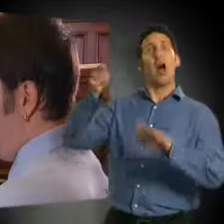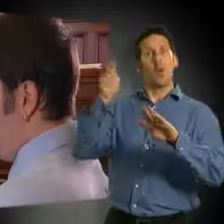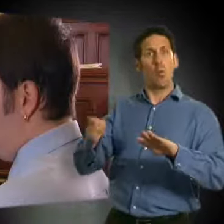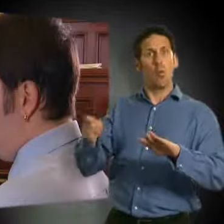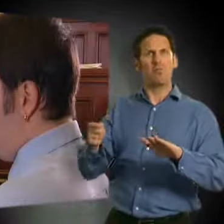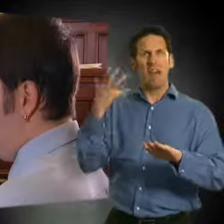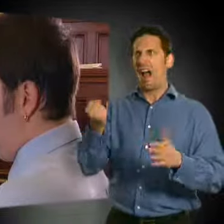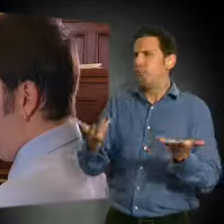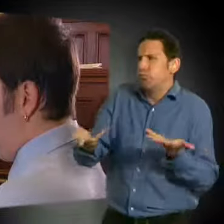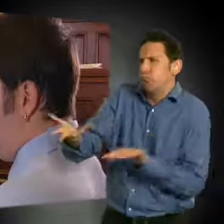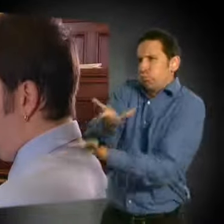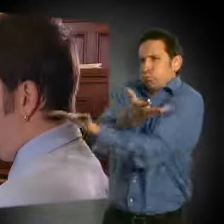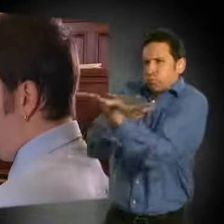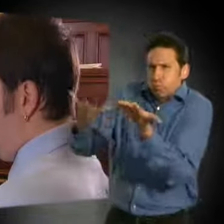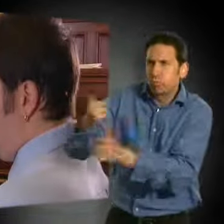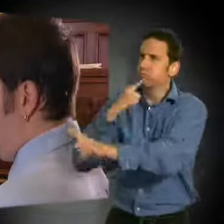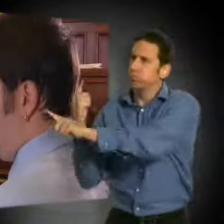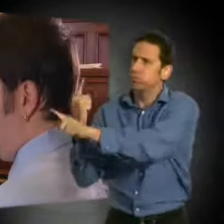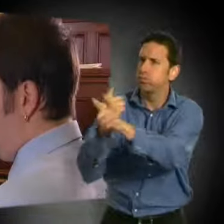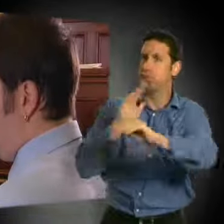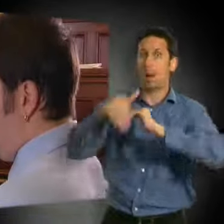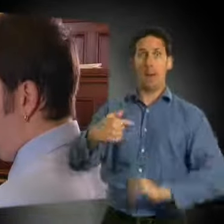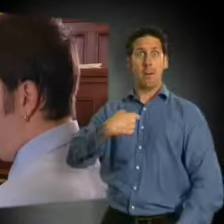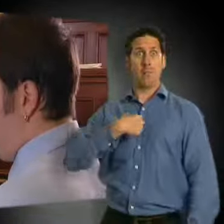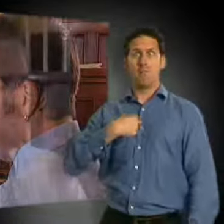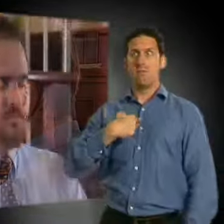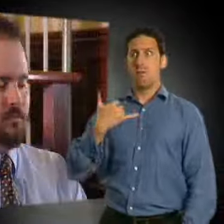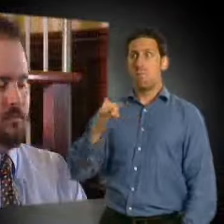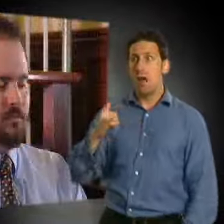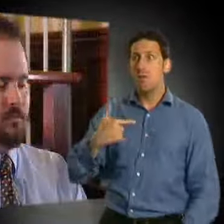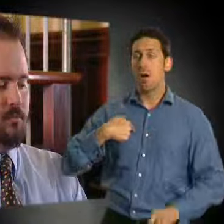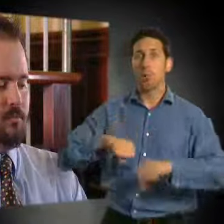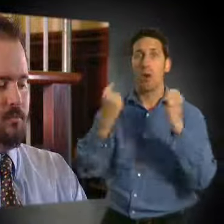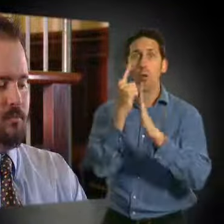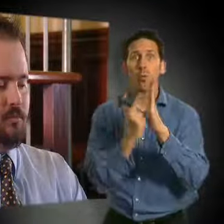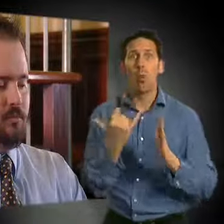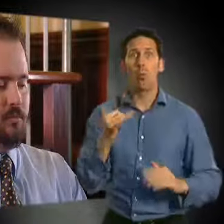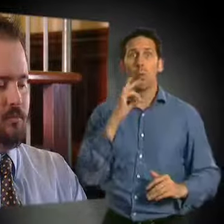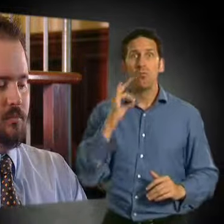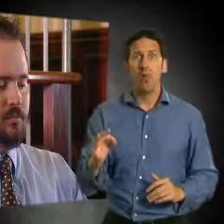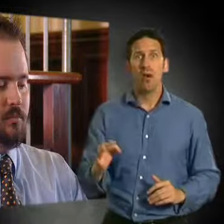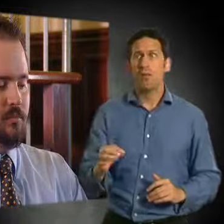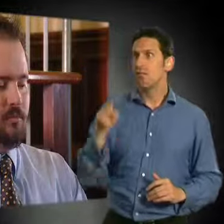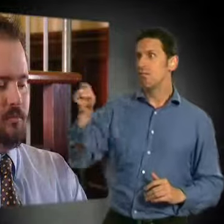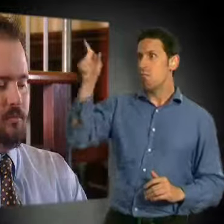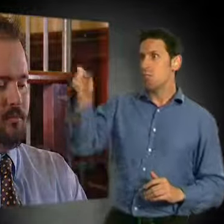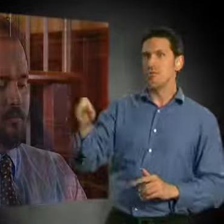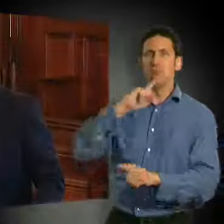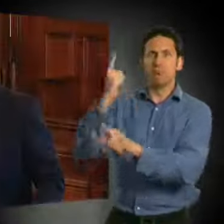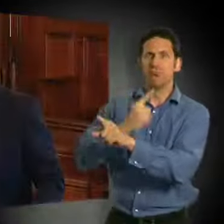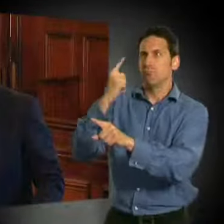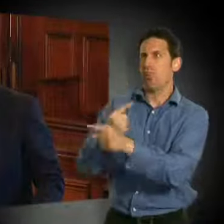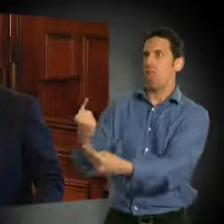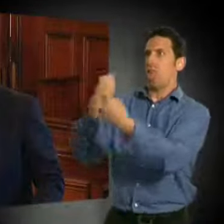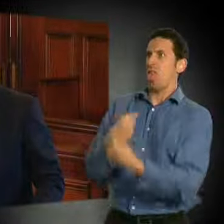In court, it can be frustrating listening to people talking about you, asking you lots of questions, and maybe you